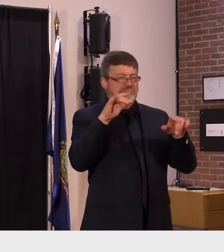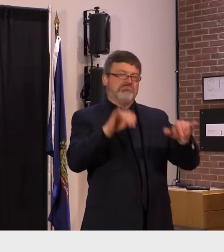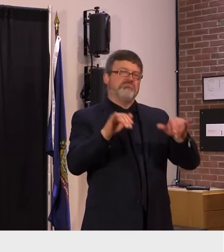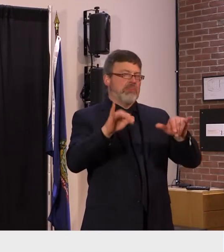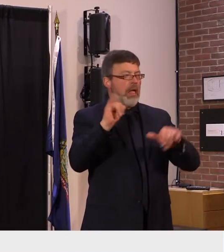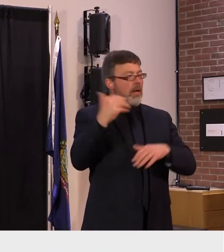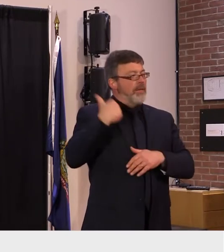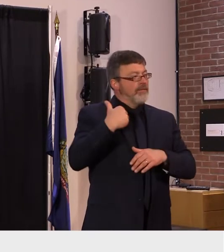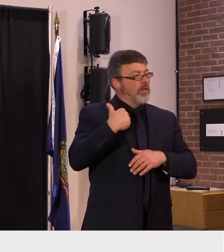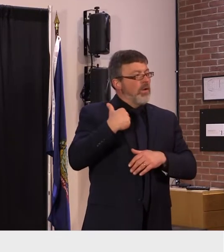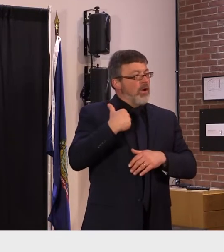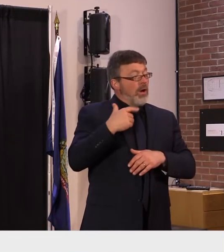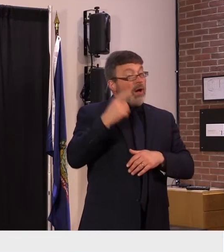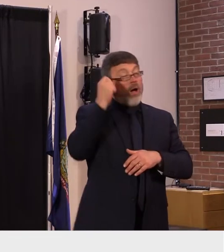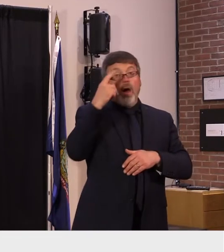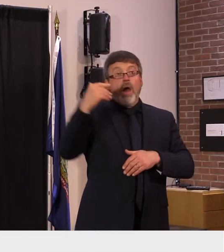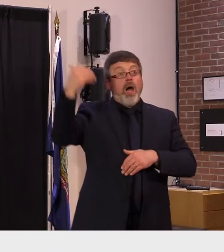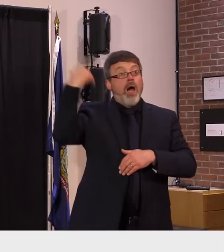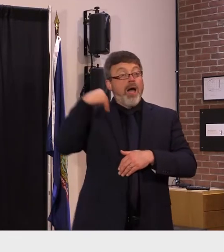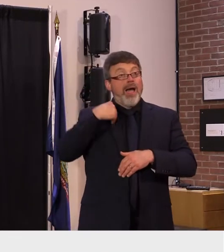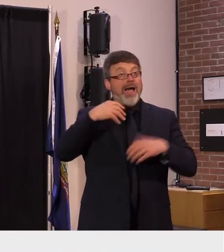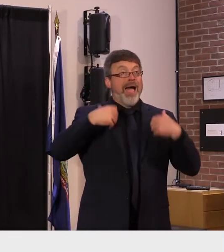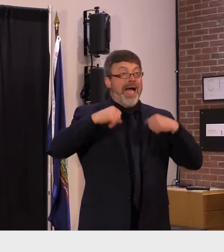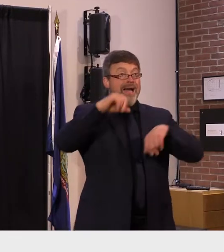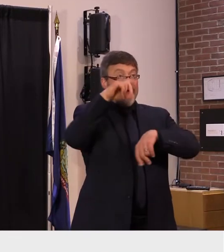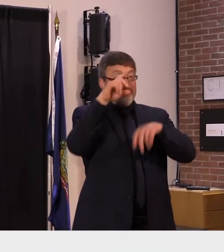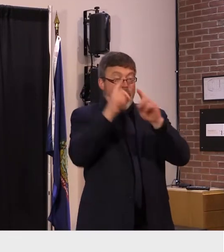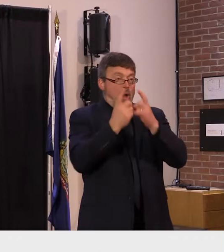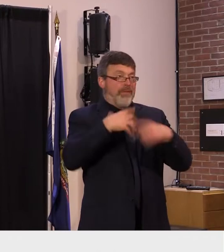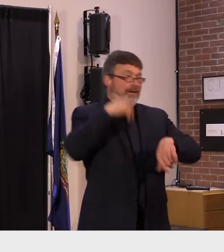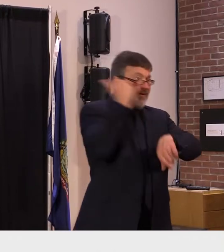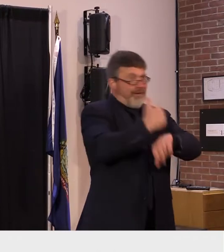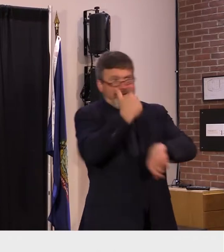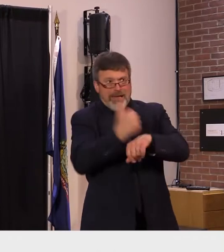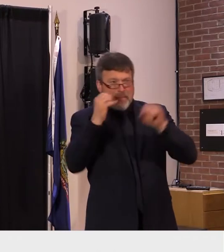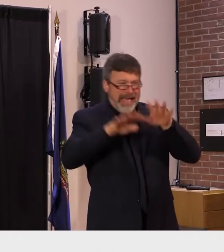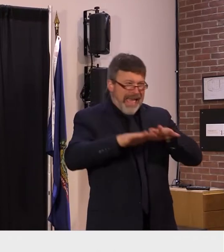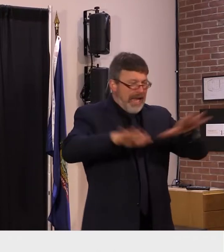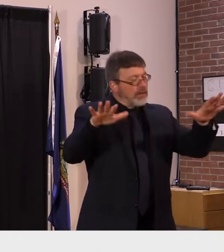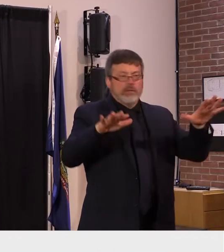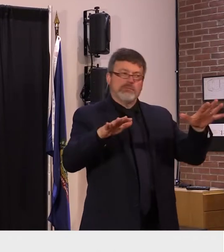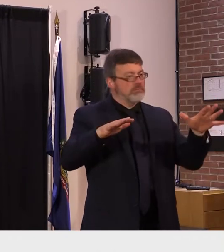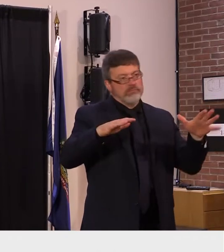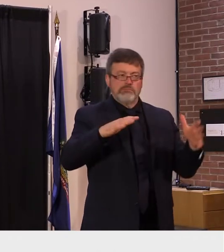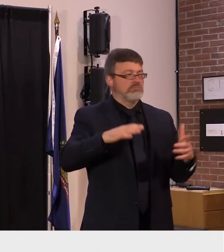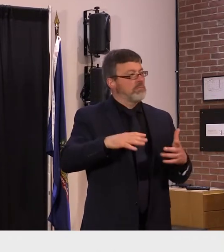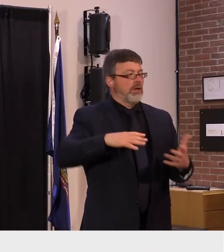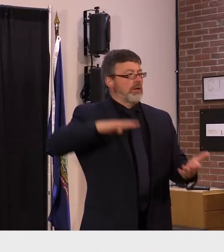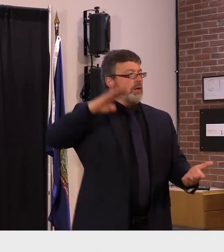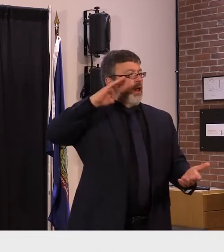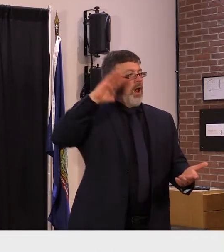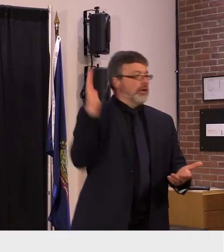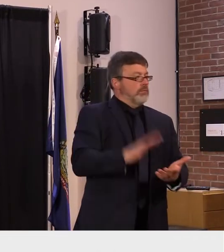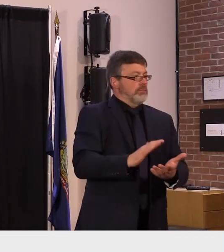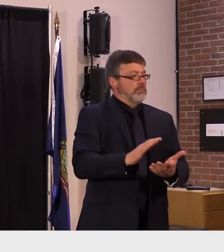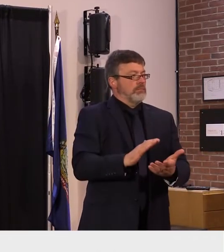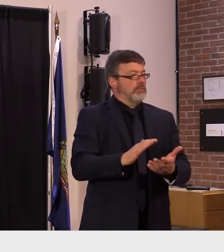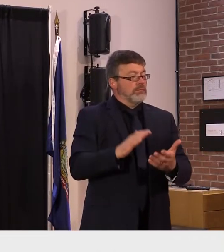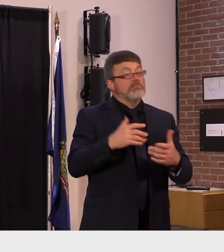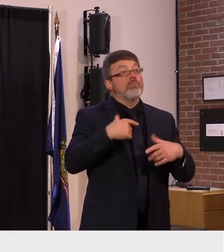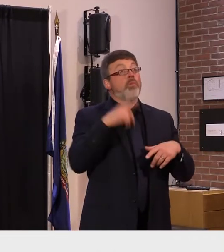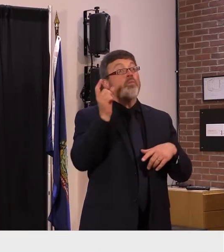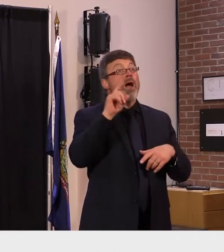registration for more information visit our website healthvermont.gov slash kids